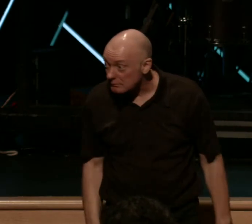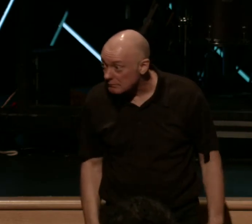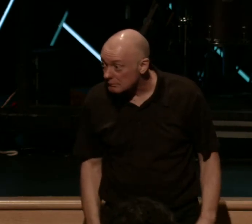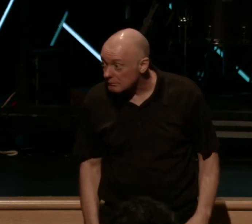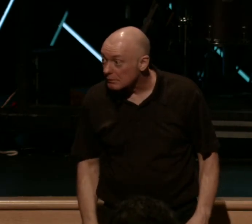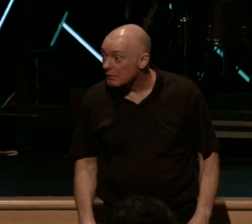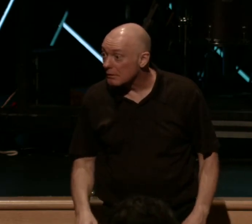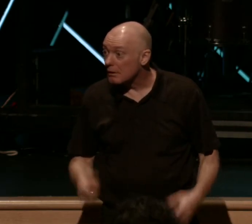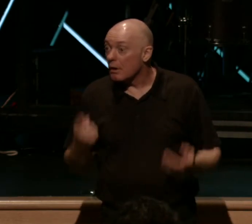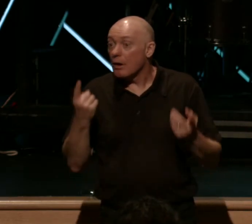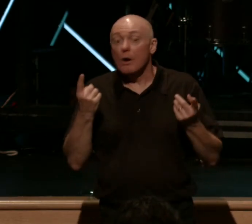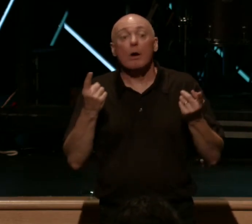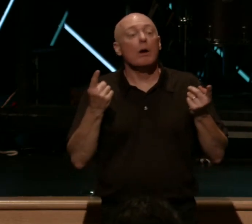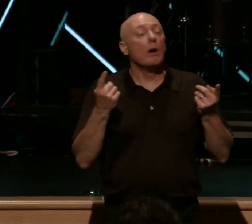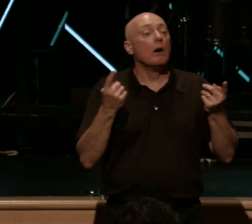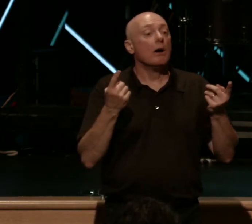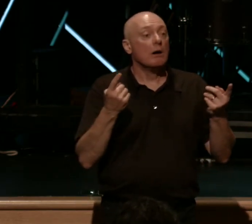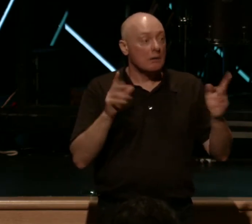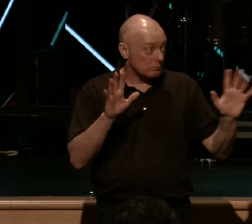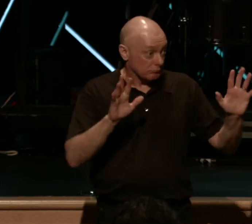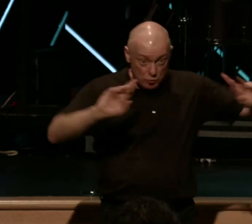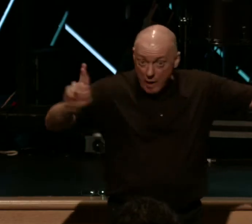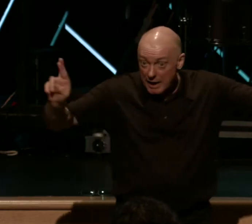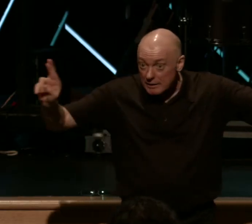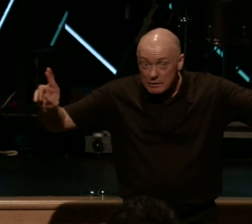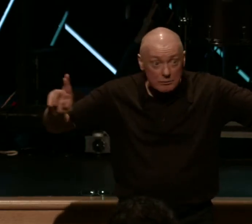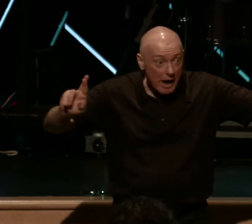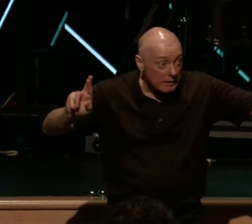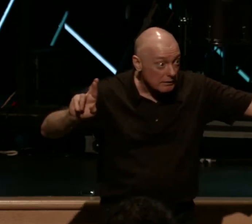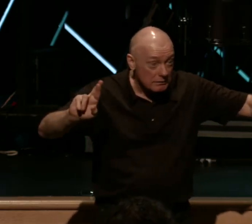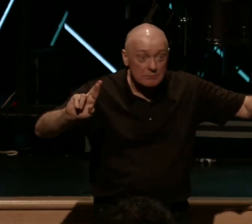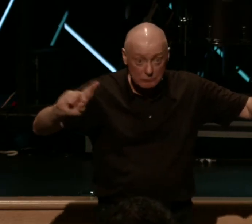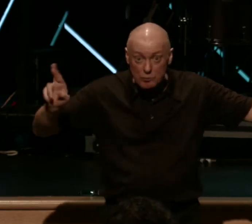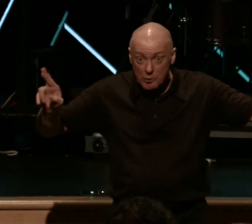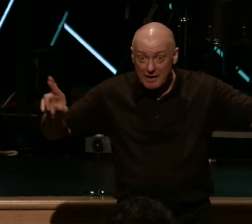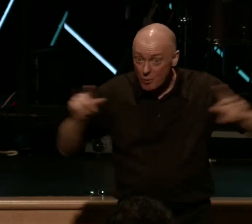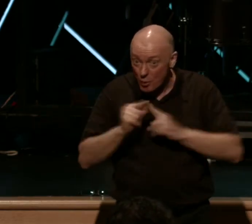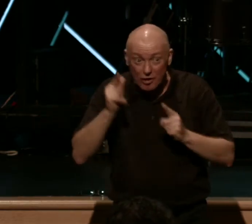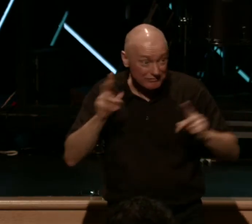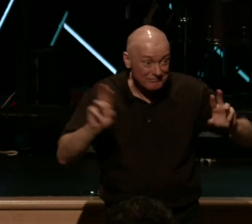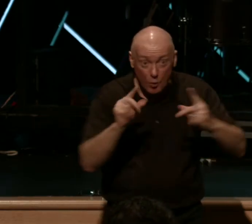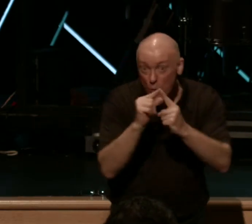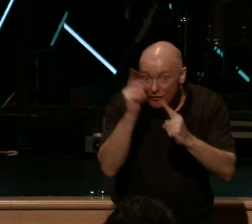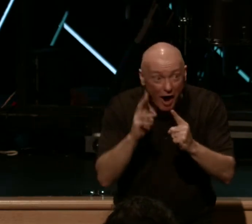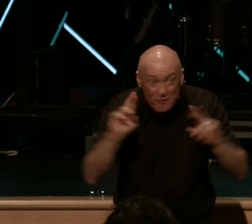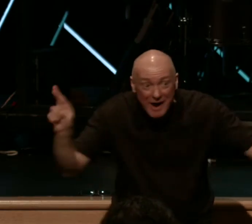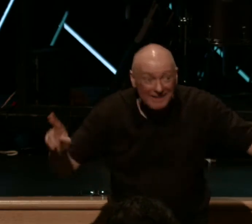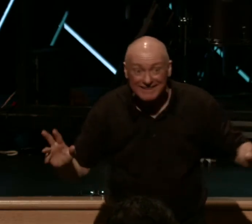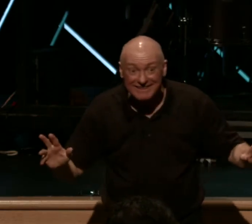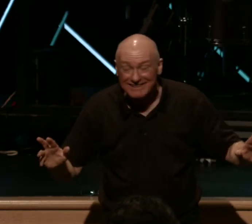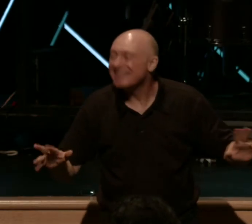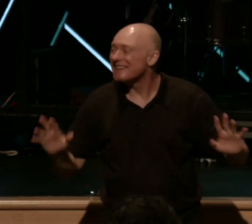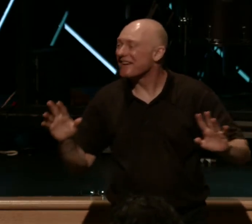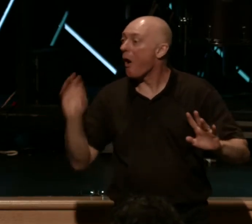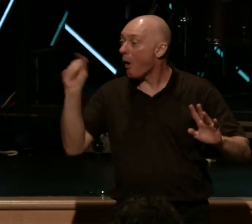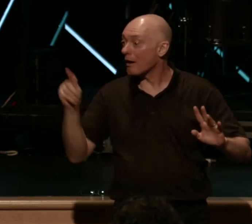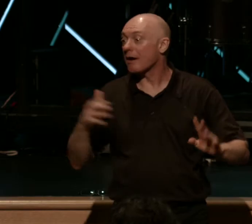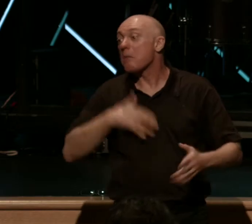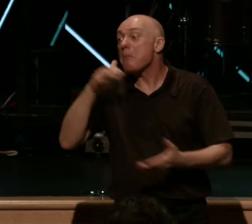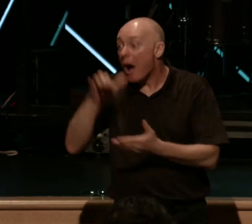get there, you can say word. Word. Say it like you mean it. Word. Amen. I just want to say, again, my wife, how many